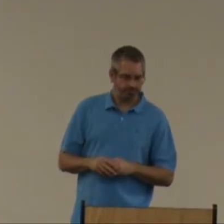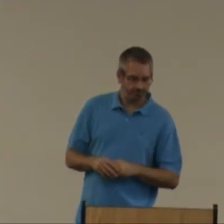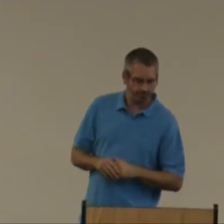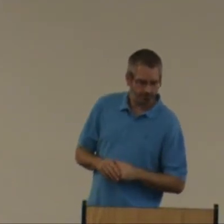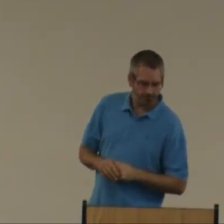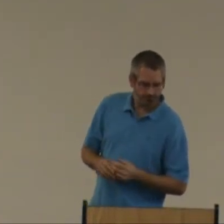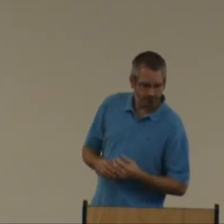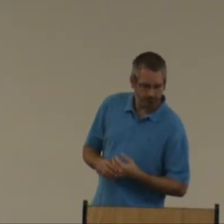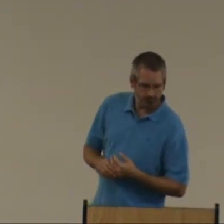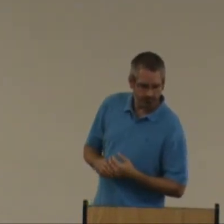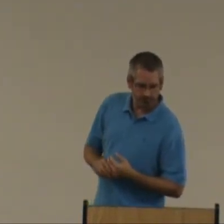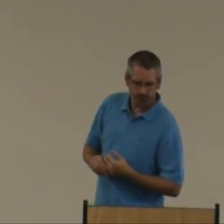Peace.